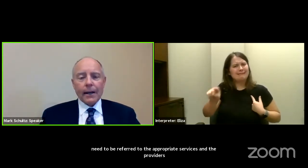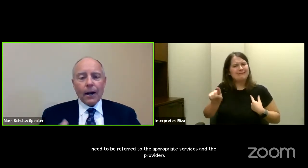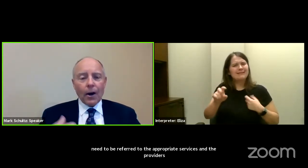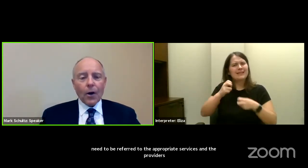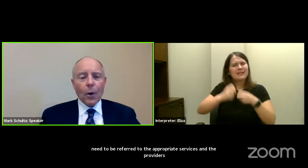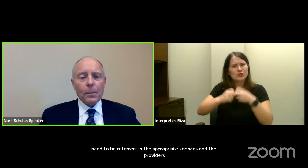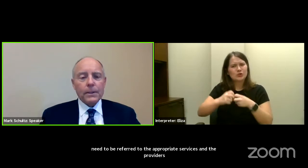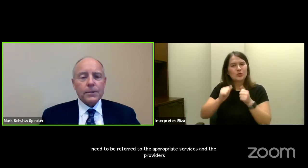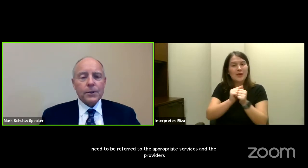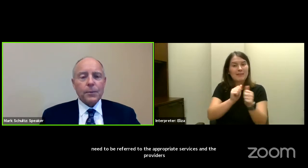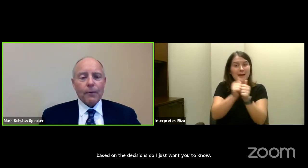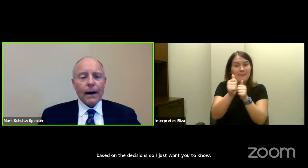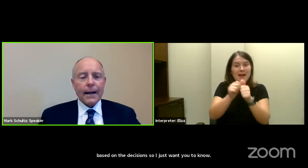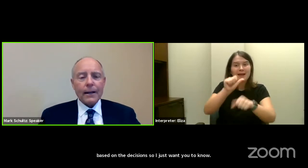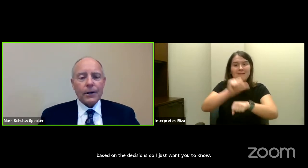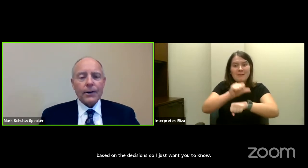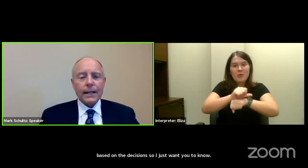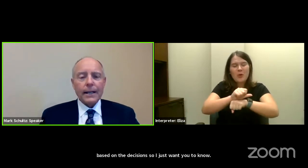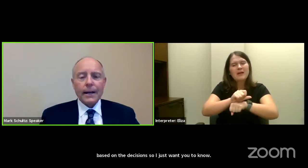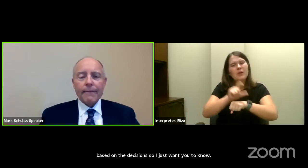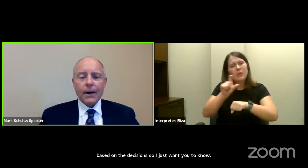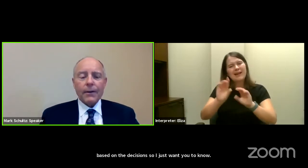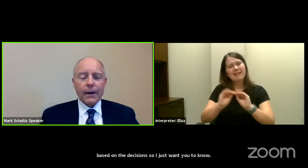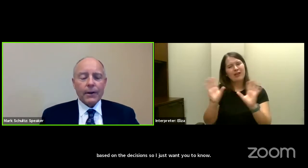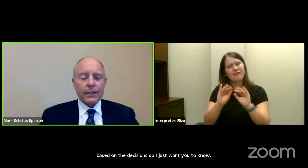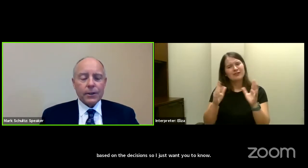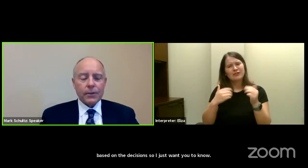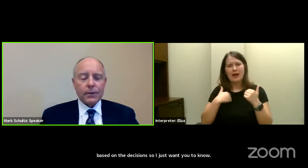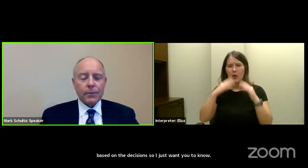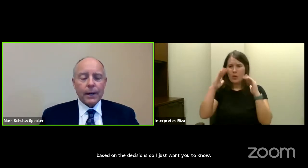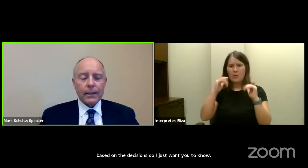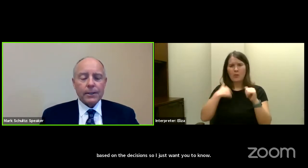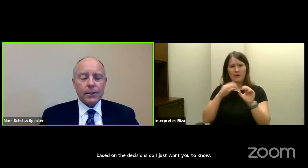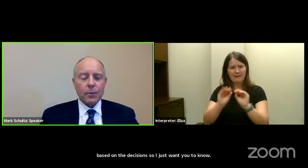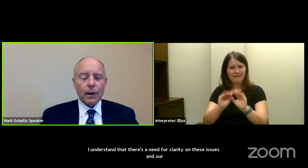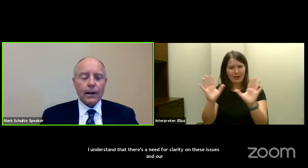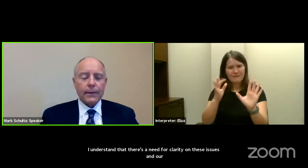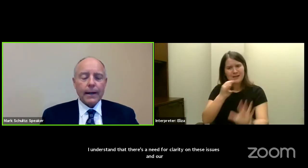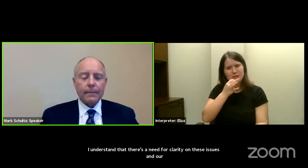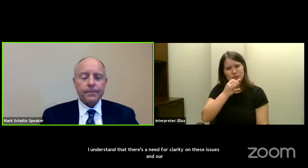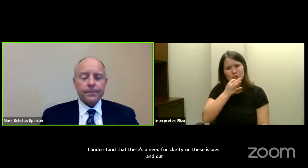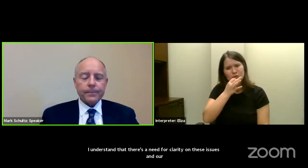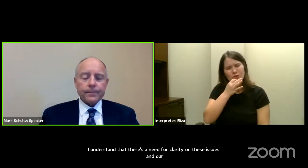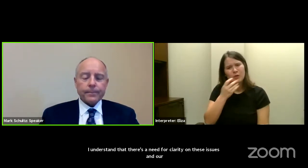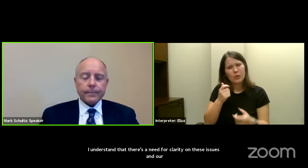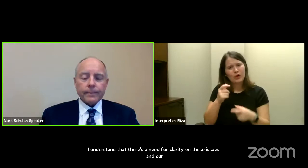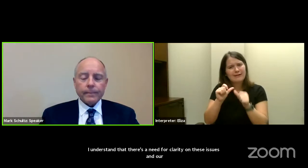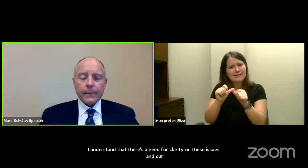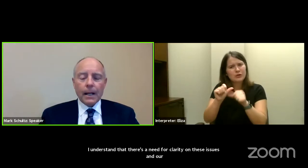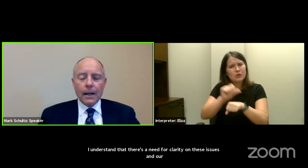and our hope is to provide that clarity very, very soon. And we continue to work on that.